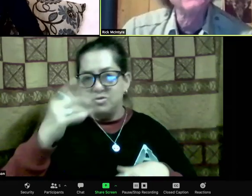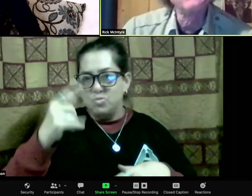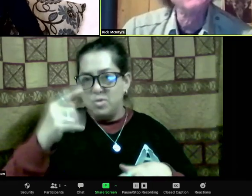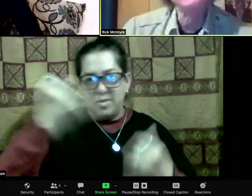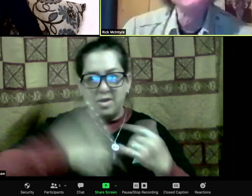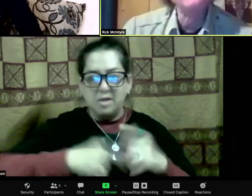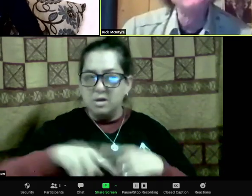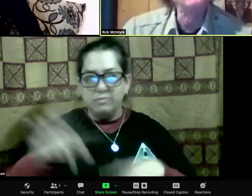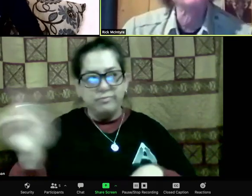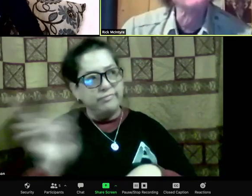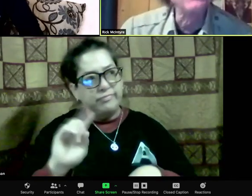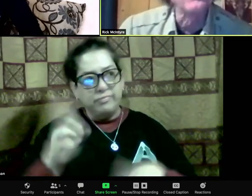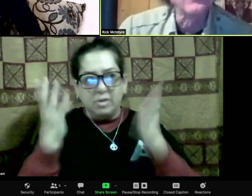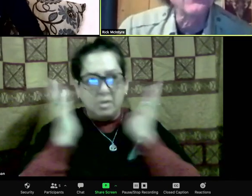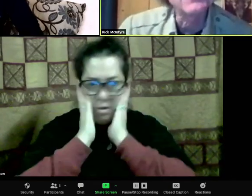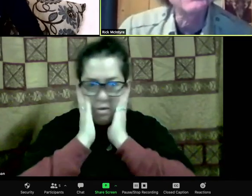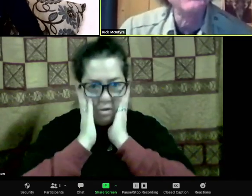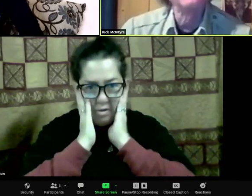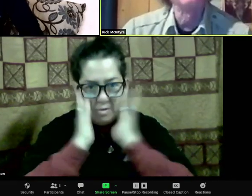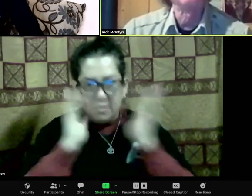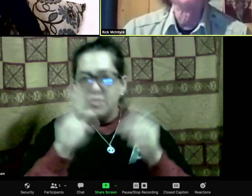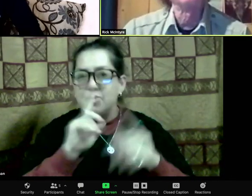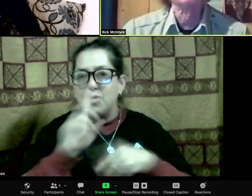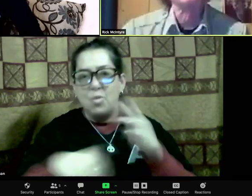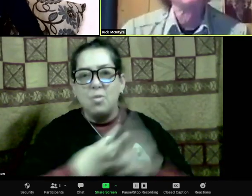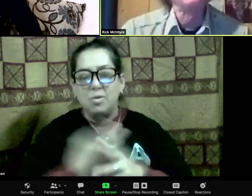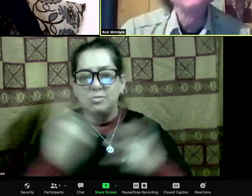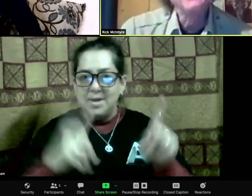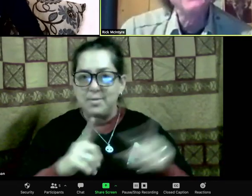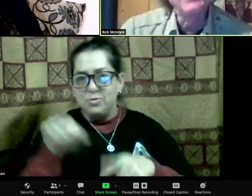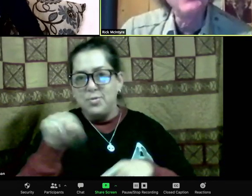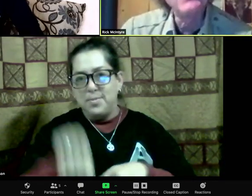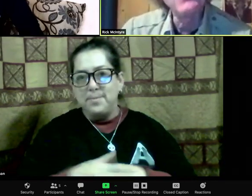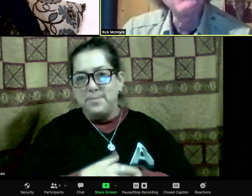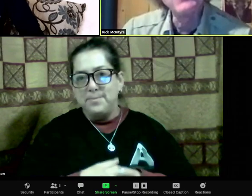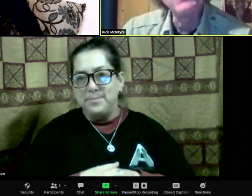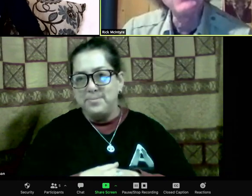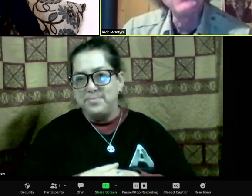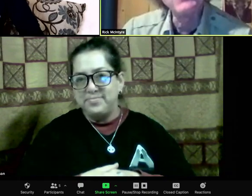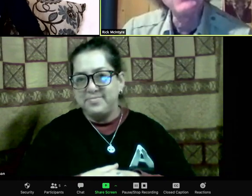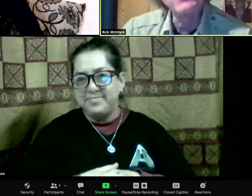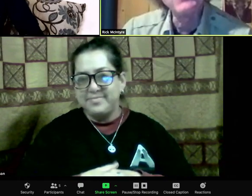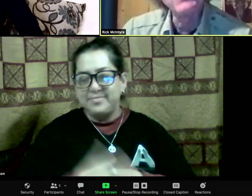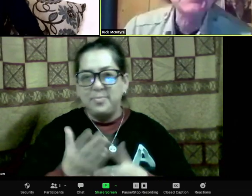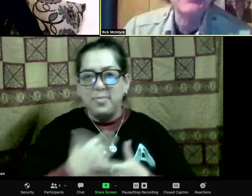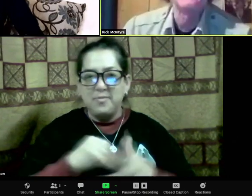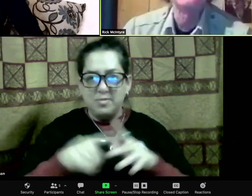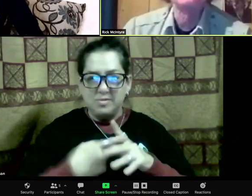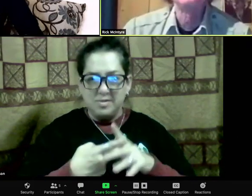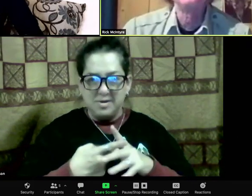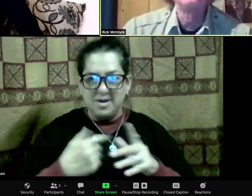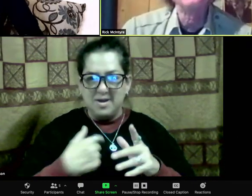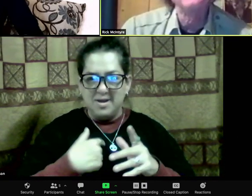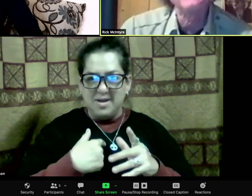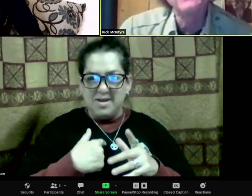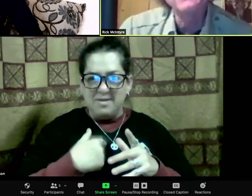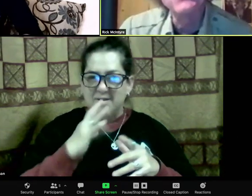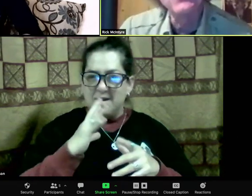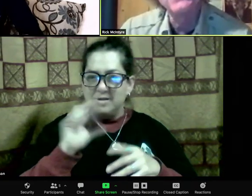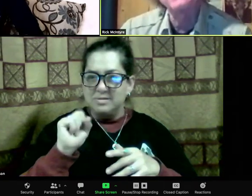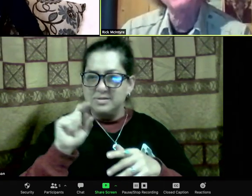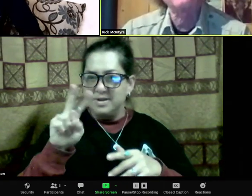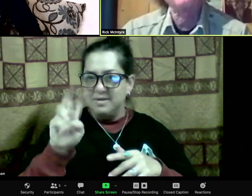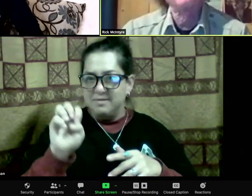nap. That afternoon he tried a total of eight times to take everyone to the east. It never worked.